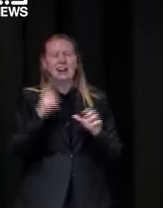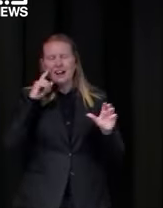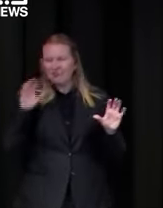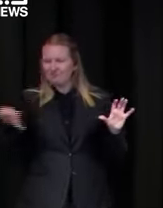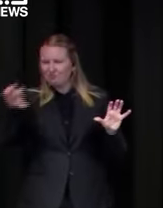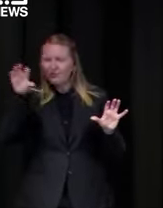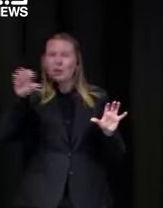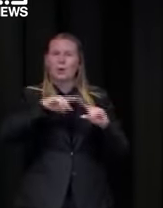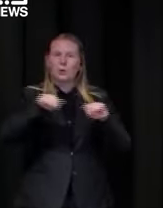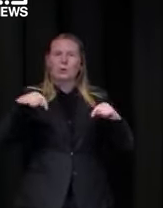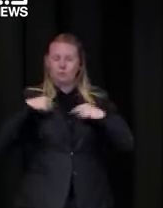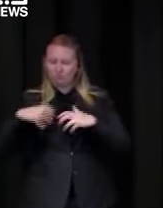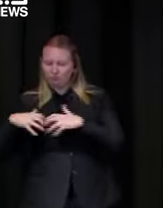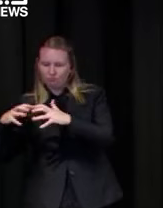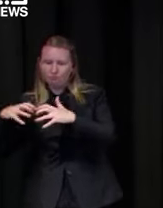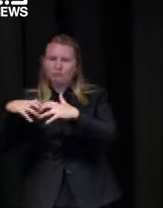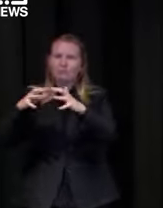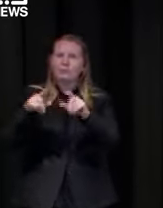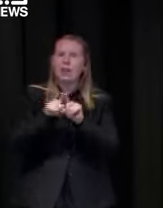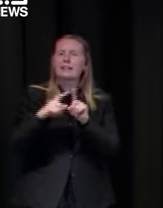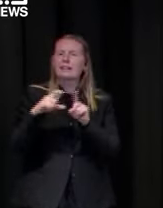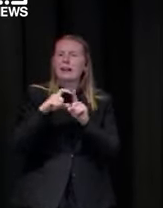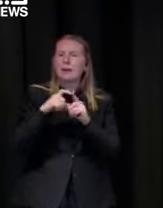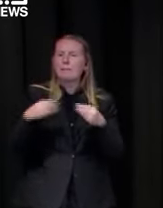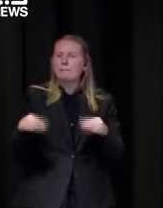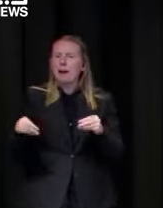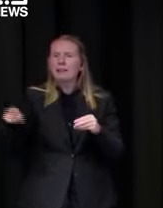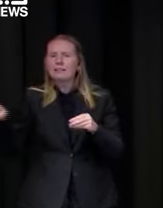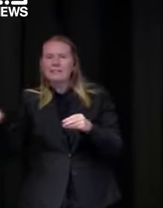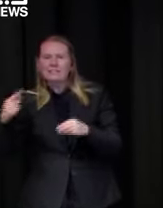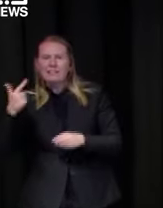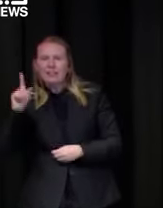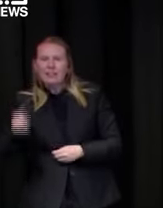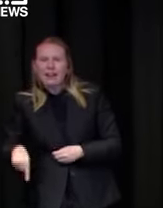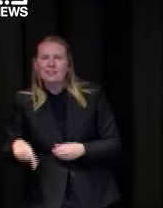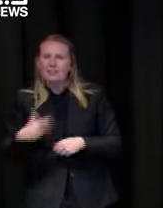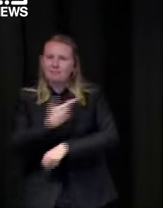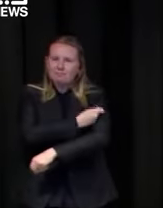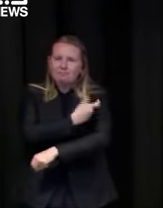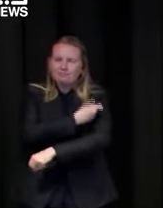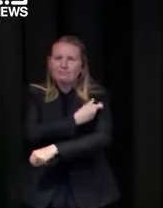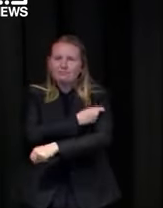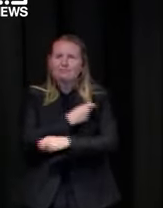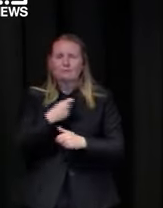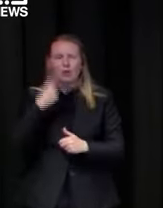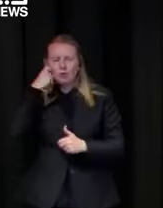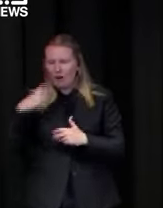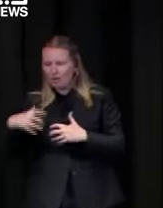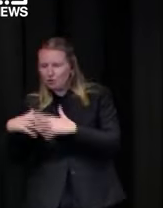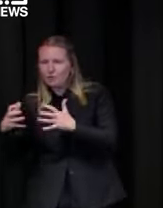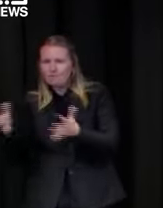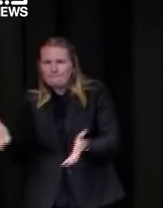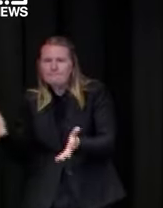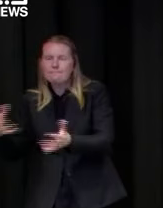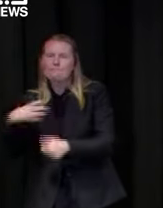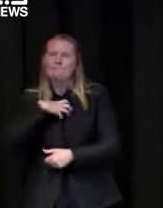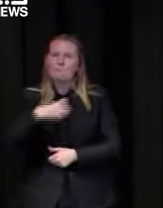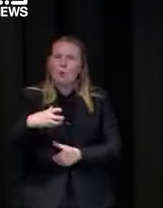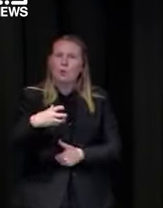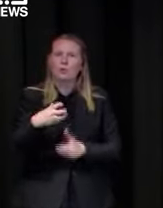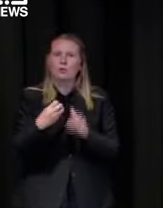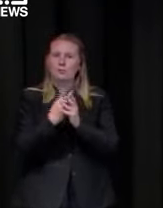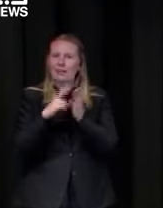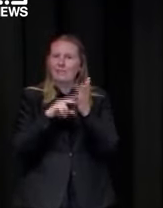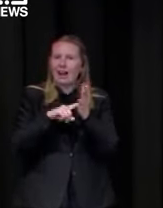pop-ups we've had down there so dandenong market has done 7 000 or so doses over over a fairly short period of time uh we had springville town hall